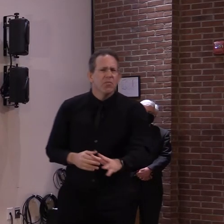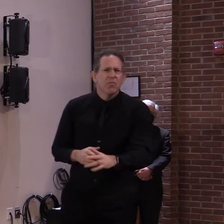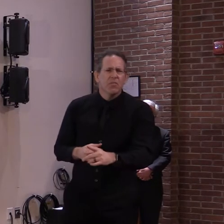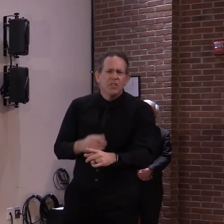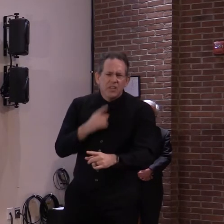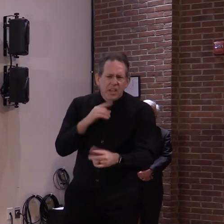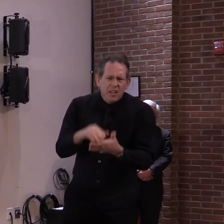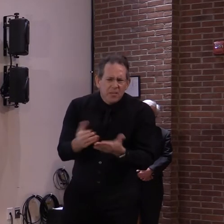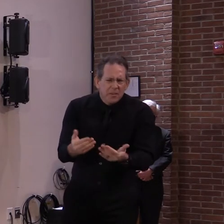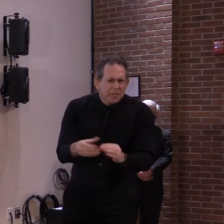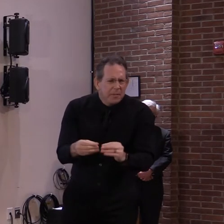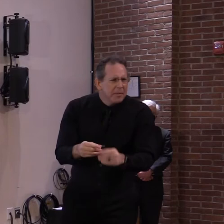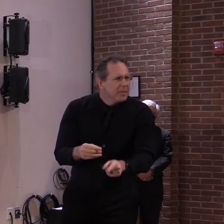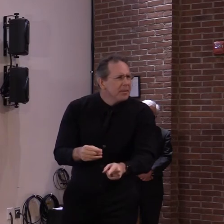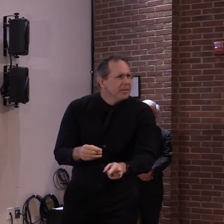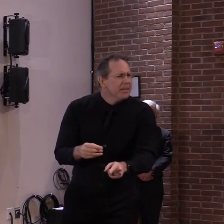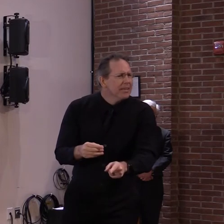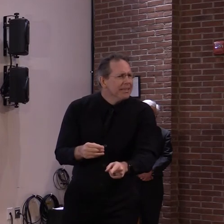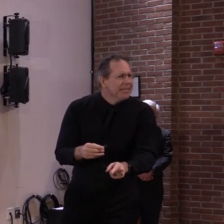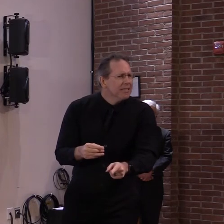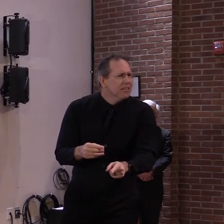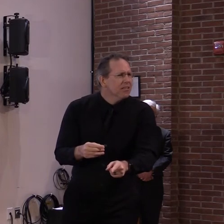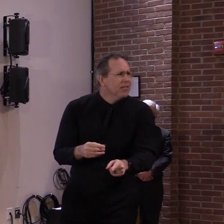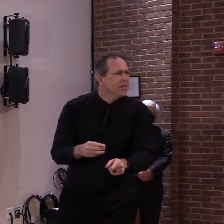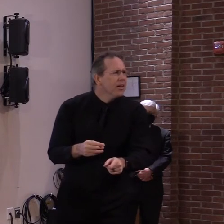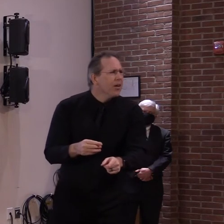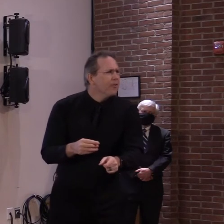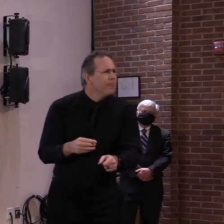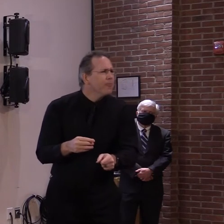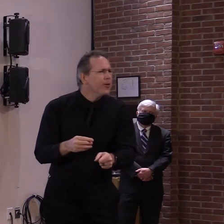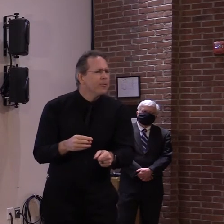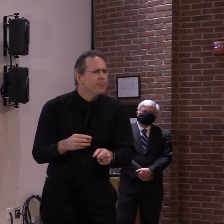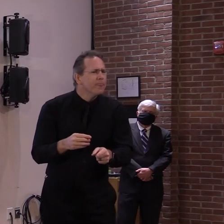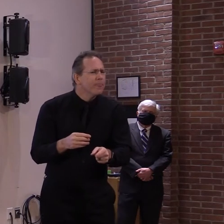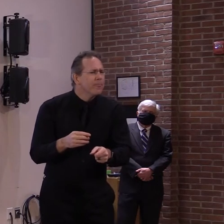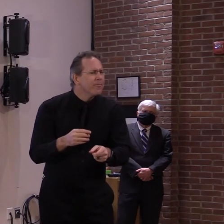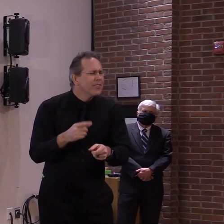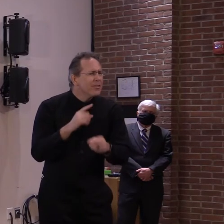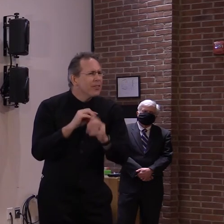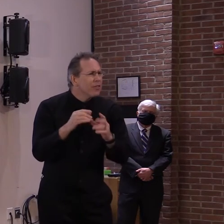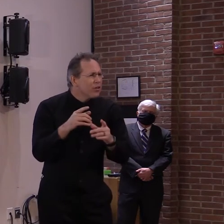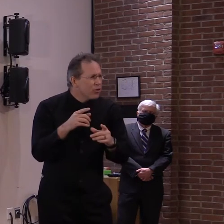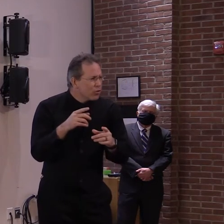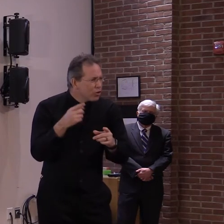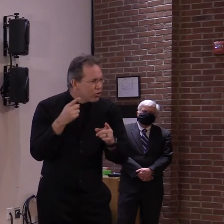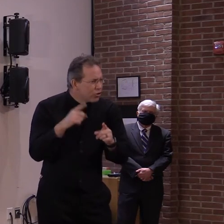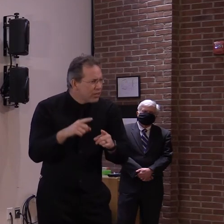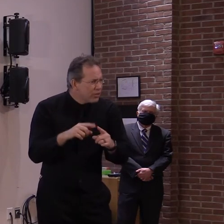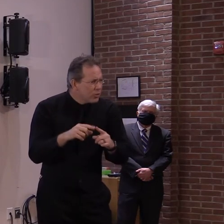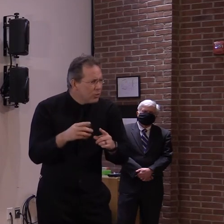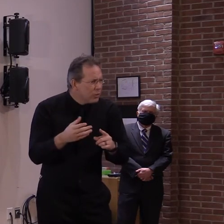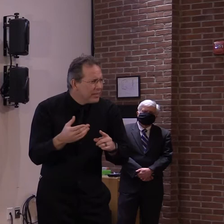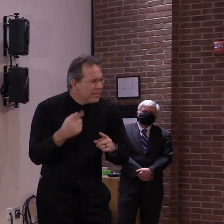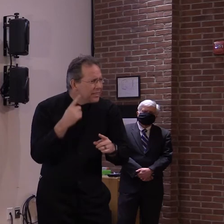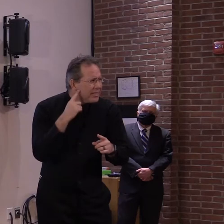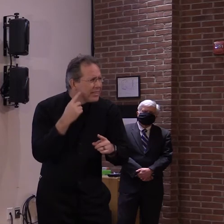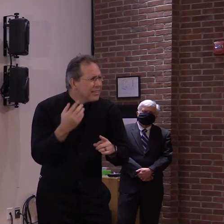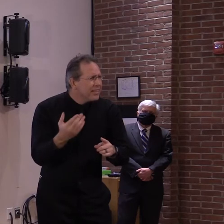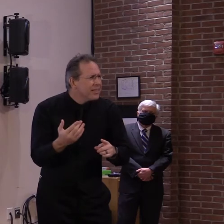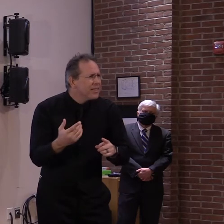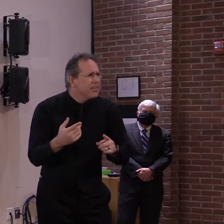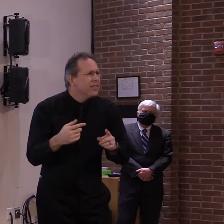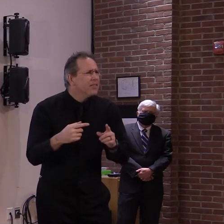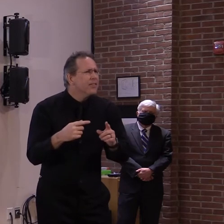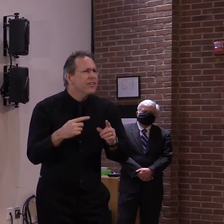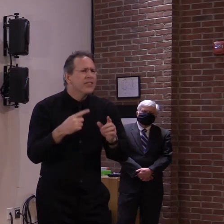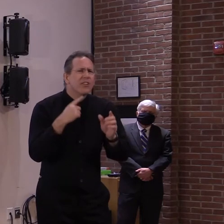question again? Yeah. Sure. Do you agree with Senator Parent, Representative Beck and Representative Donahue that Deb Bilodeau should